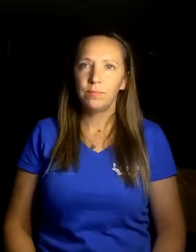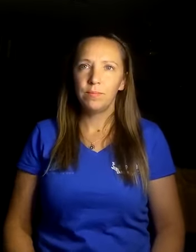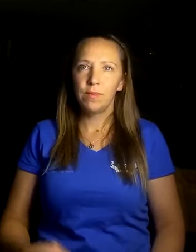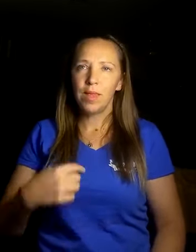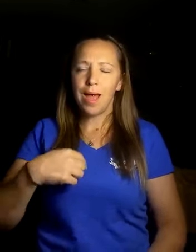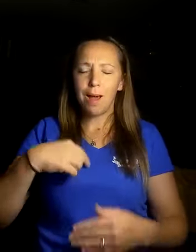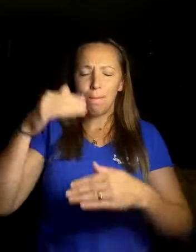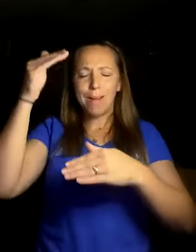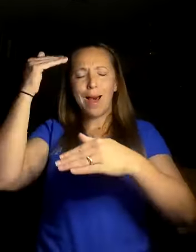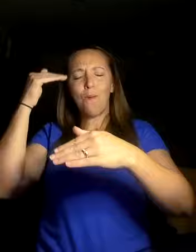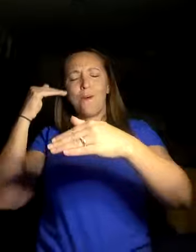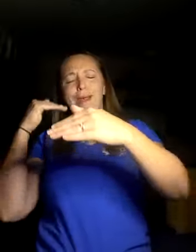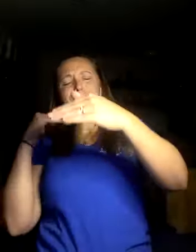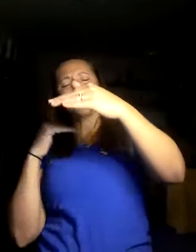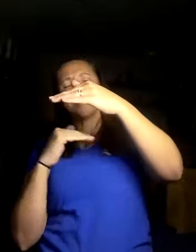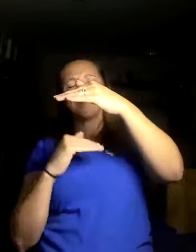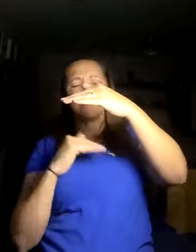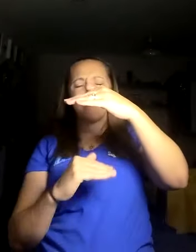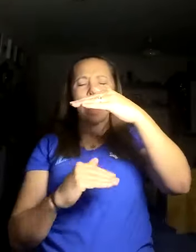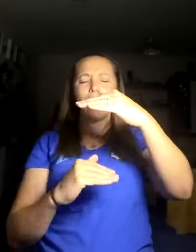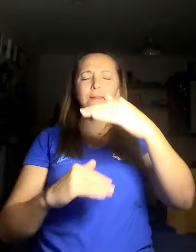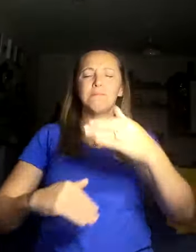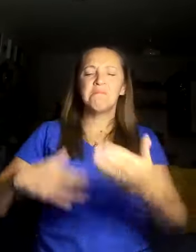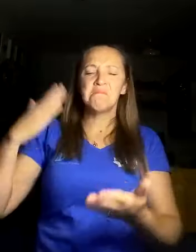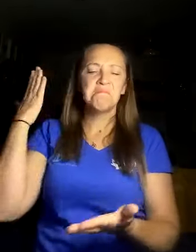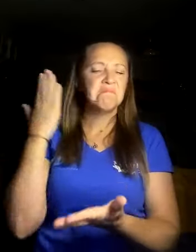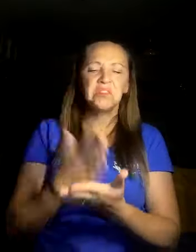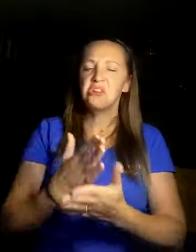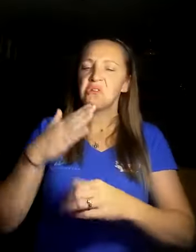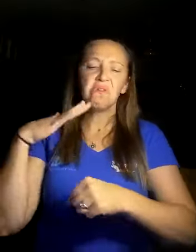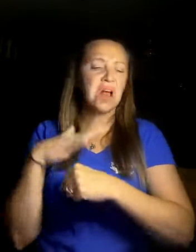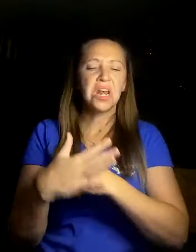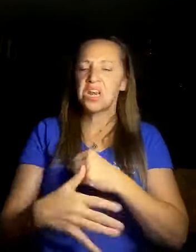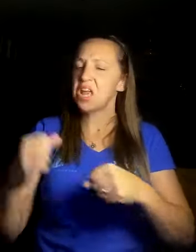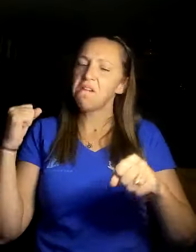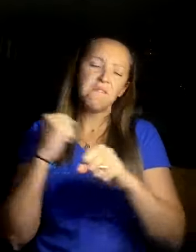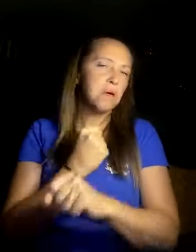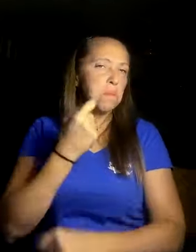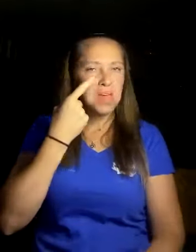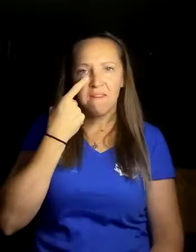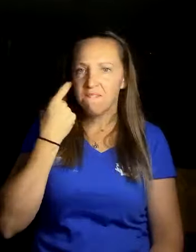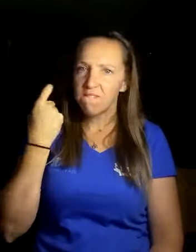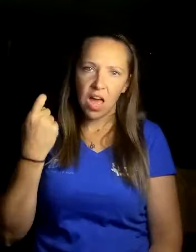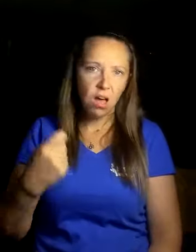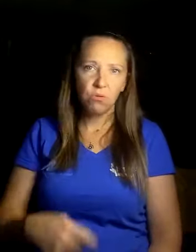On my way to the bottom, sure I'd never be found